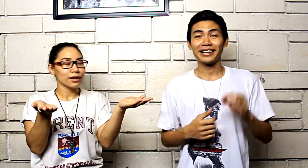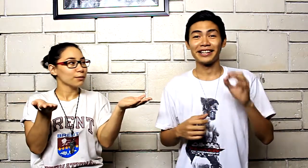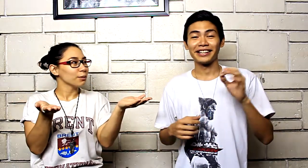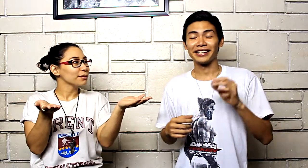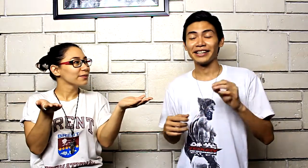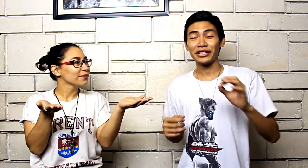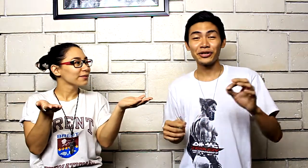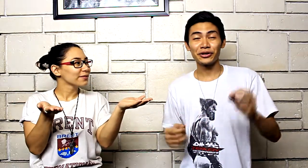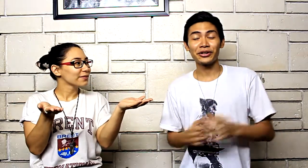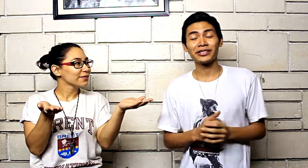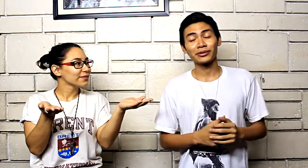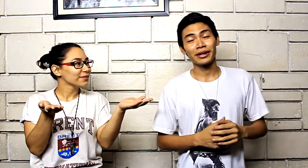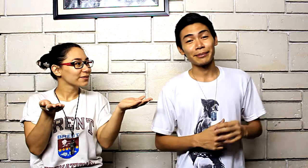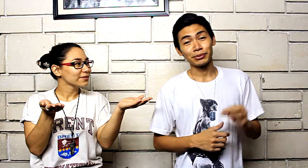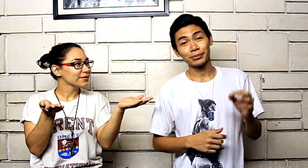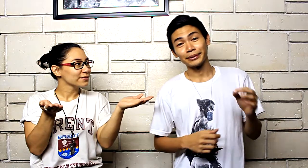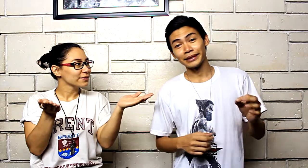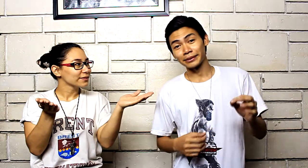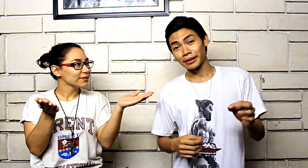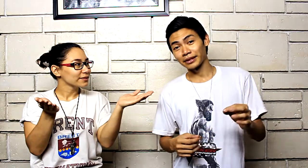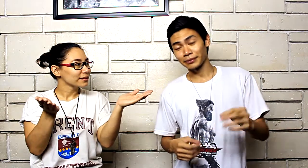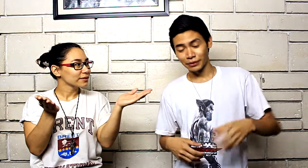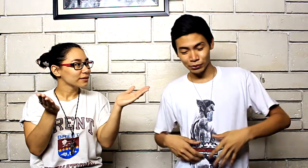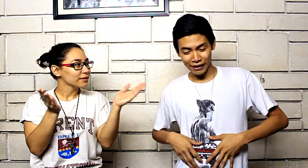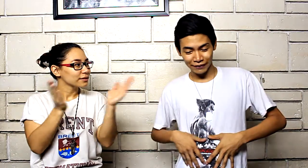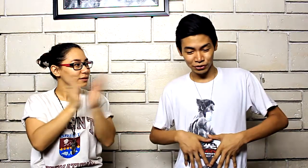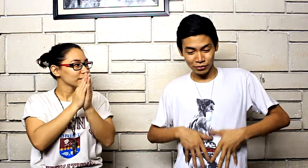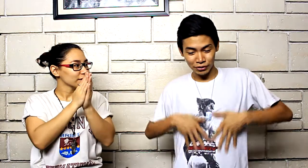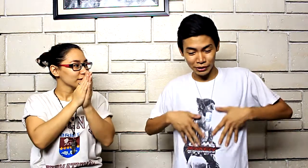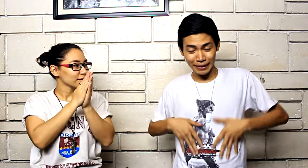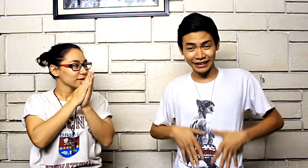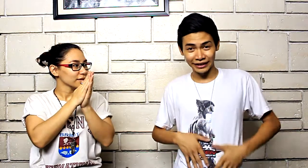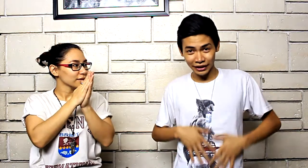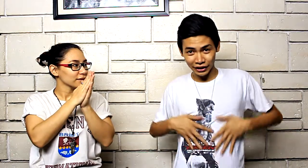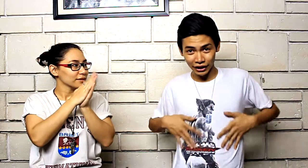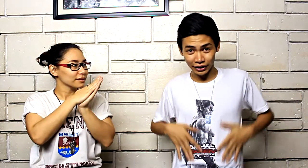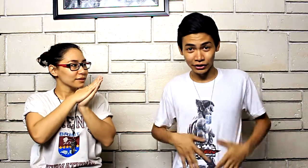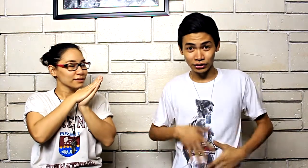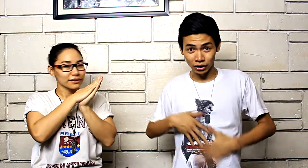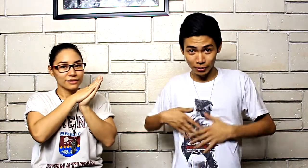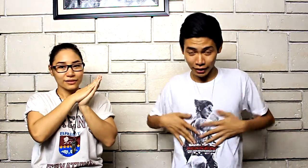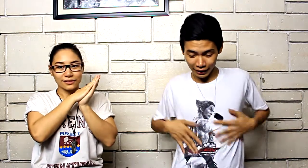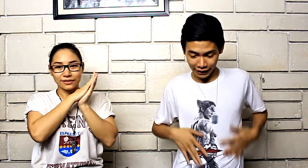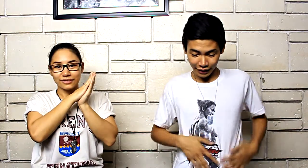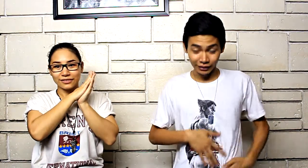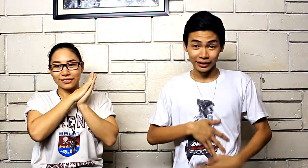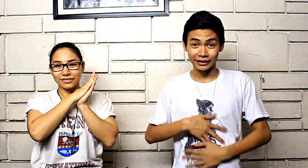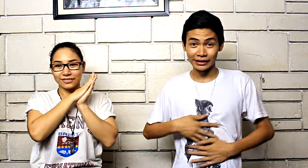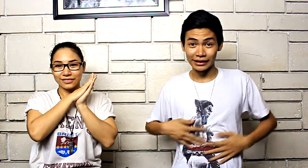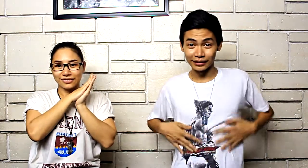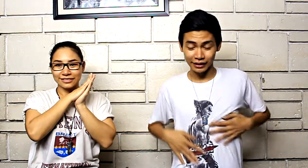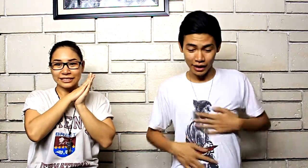their poop do you know the reason why poop really smells because we have so much bacteria in our stomach and intestines and